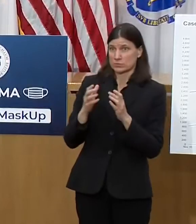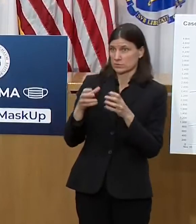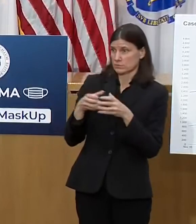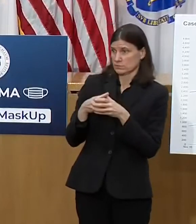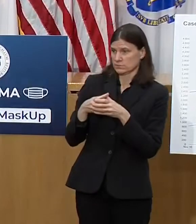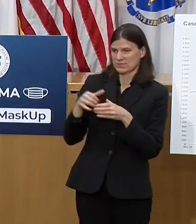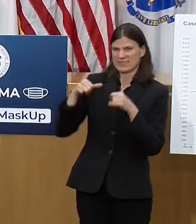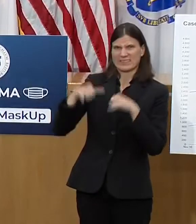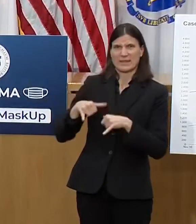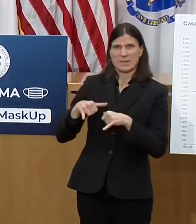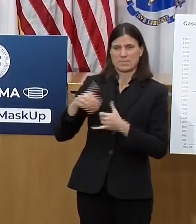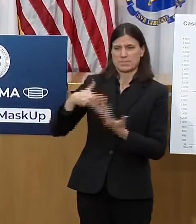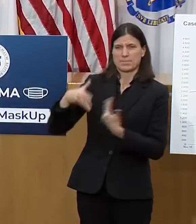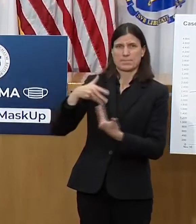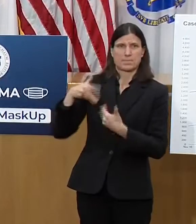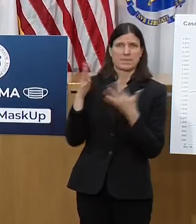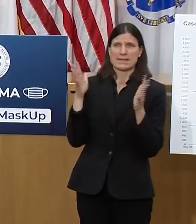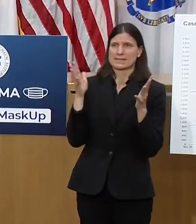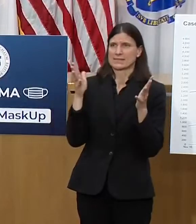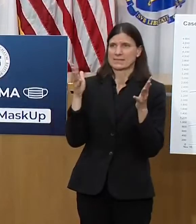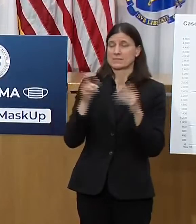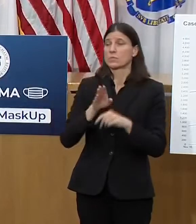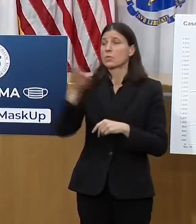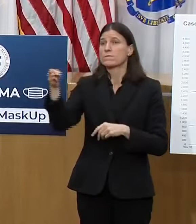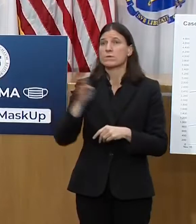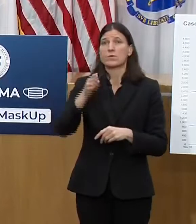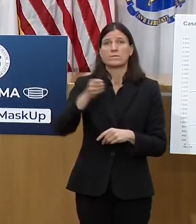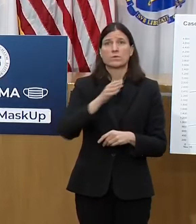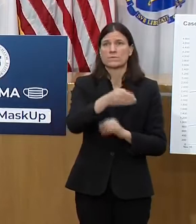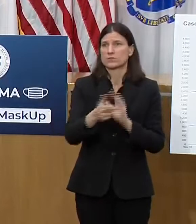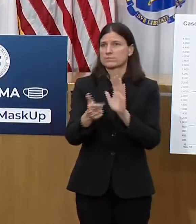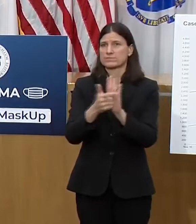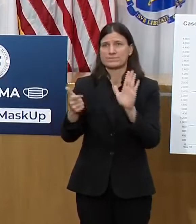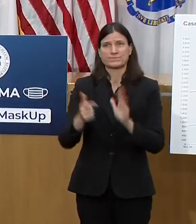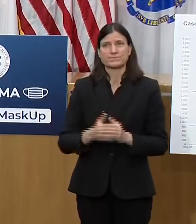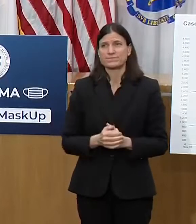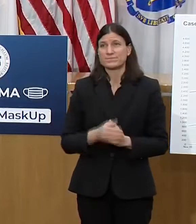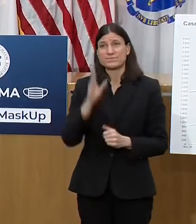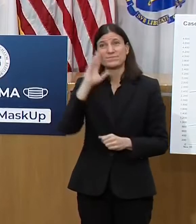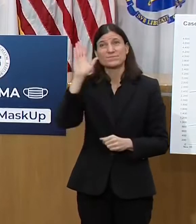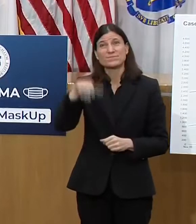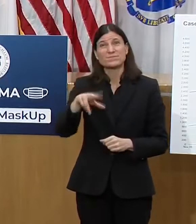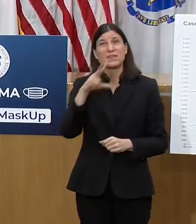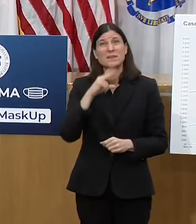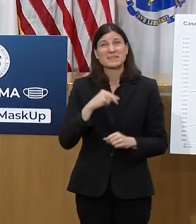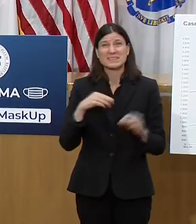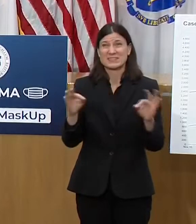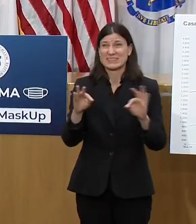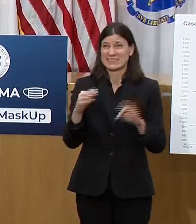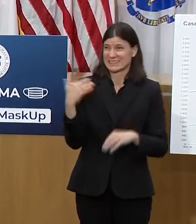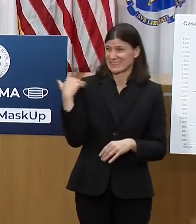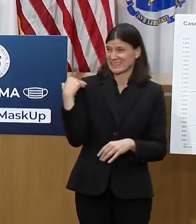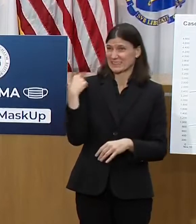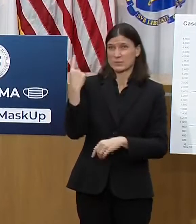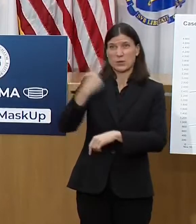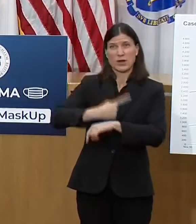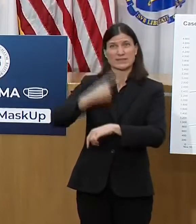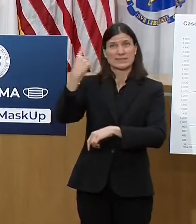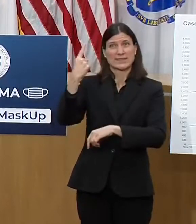After seeing what happened in the aftermath of that one day, Thanksgiving, I don't think we should kid ourselves